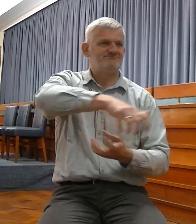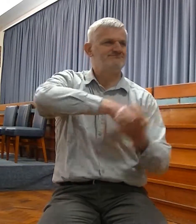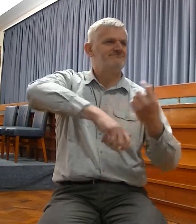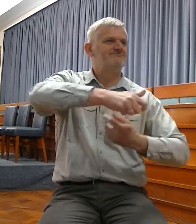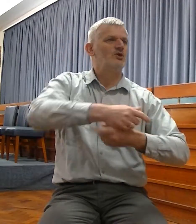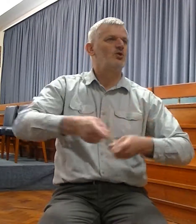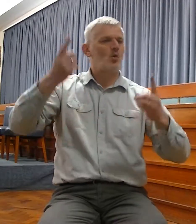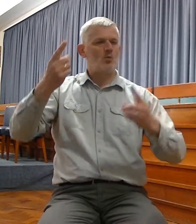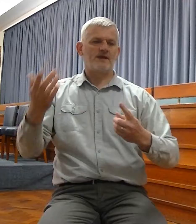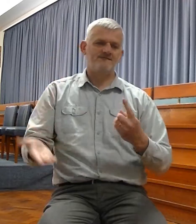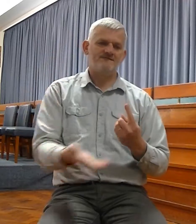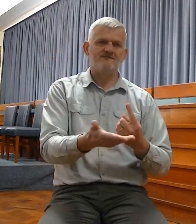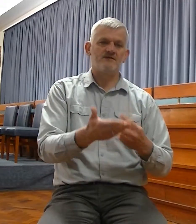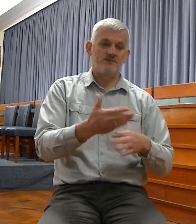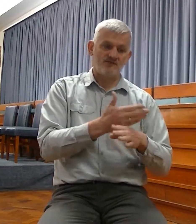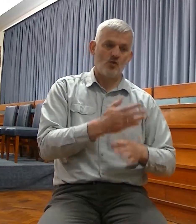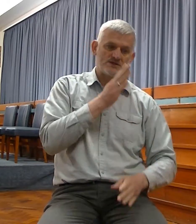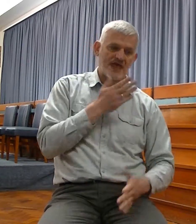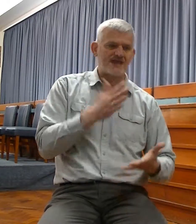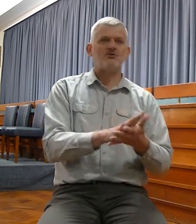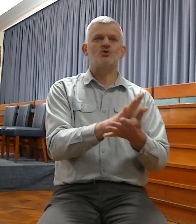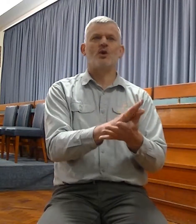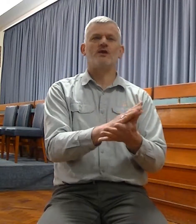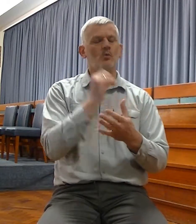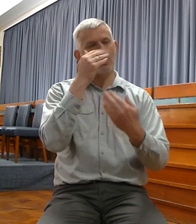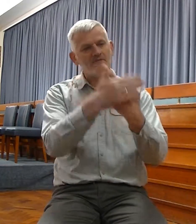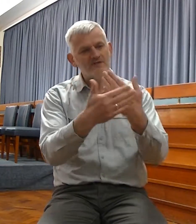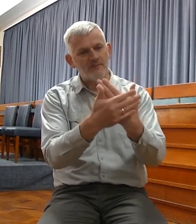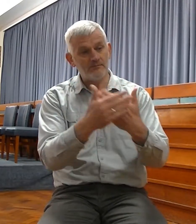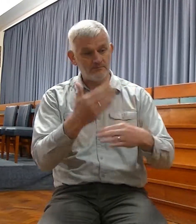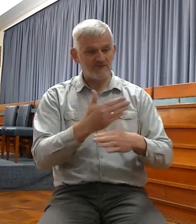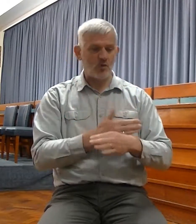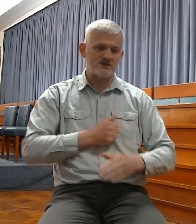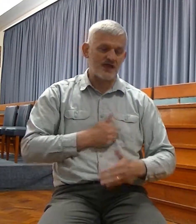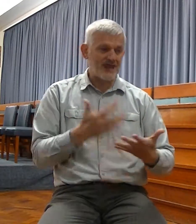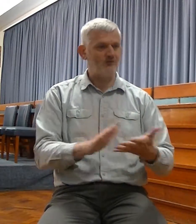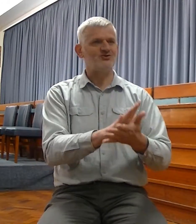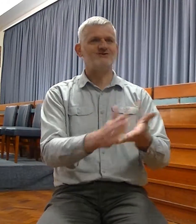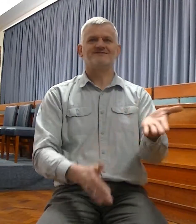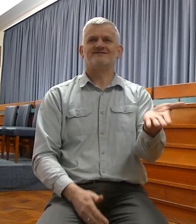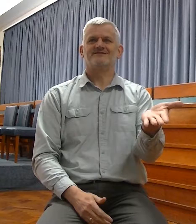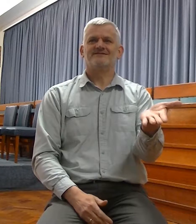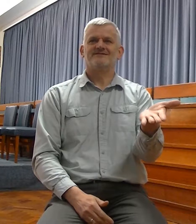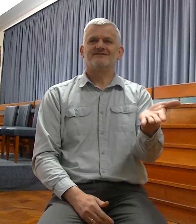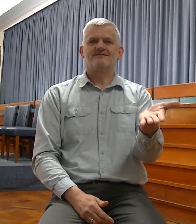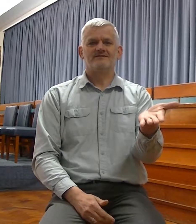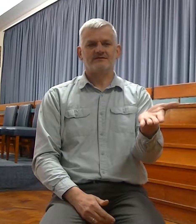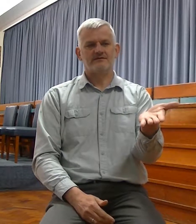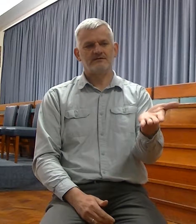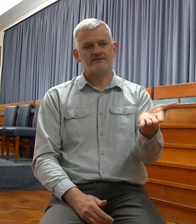comfort them, and make them rejoice from their sorrow. And I will slish out the soul of the